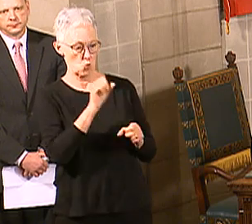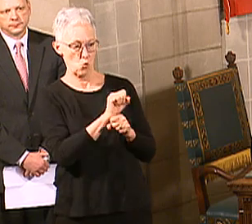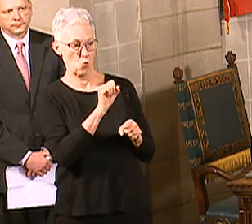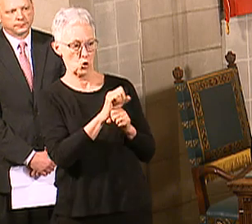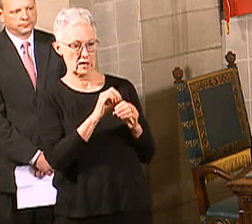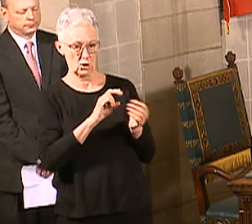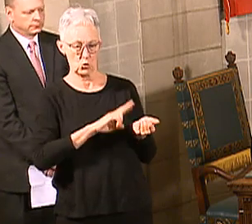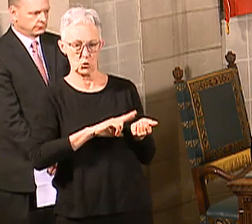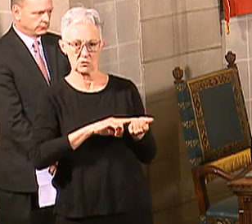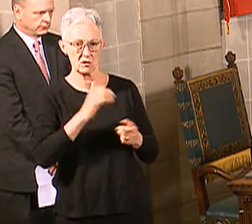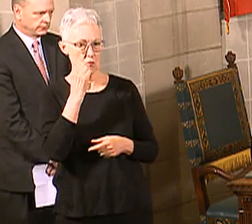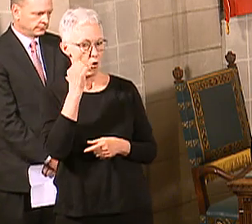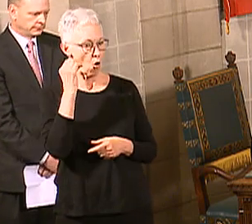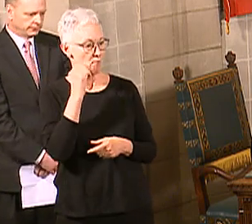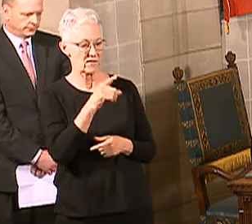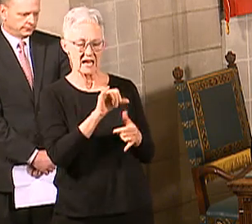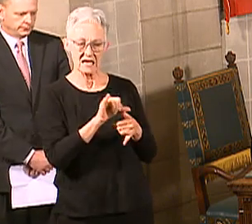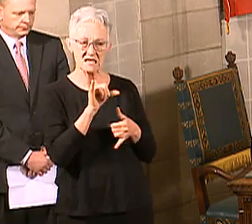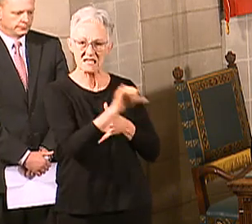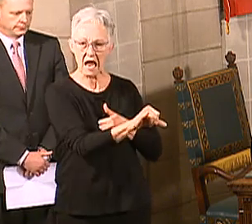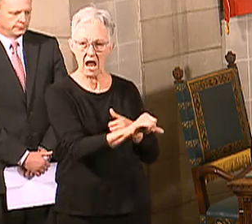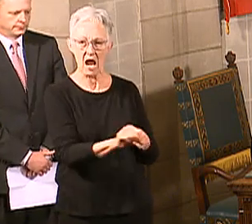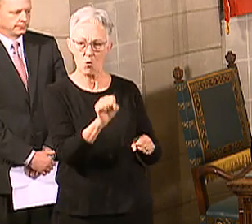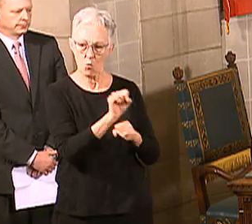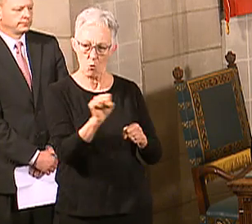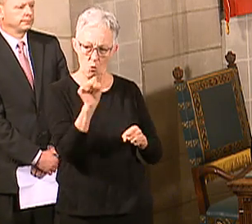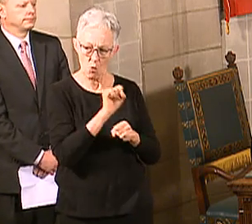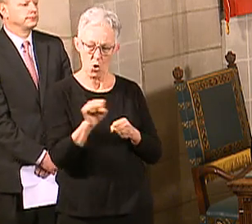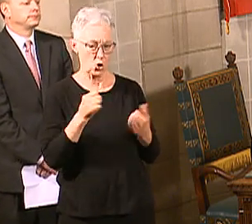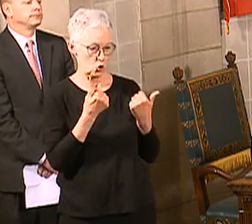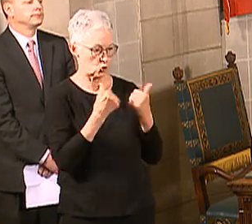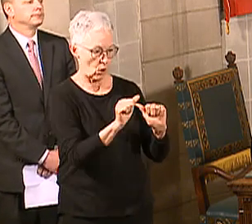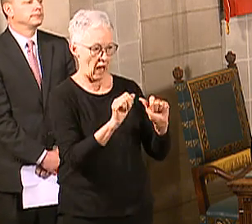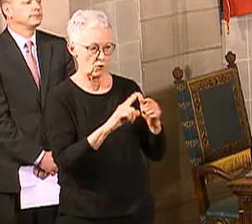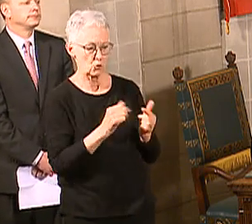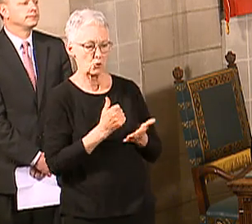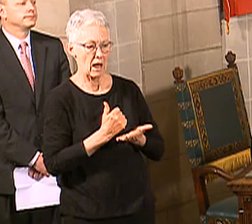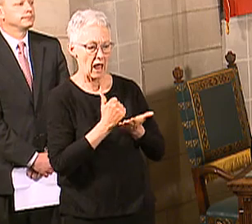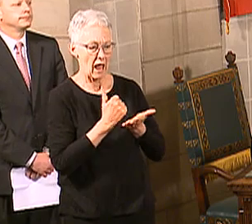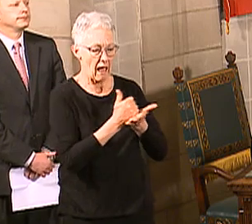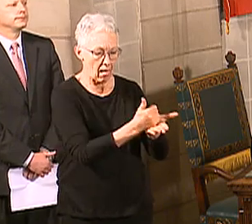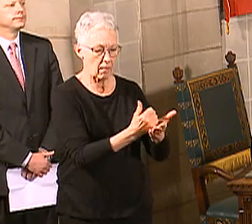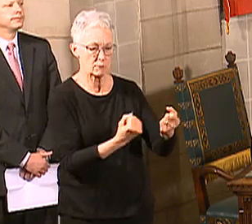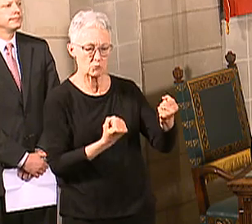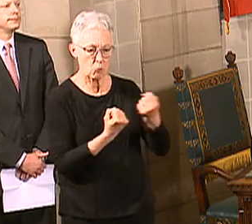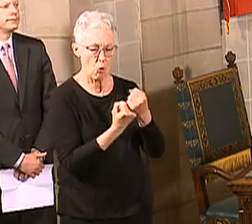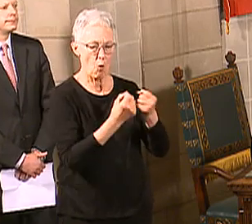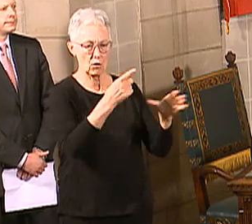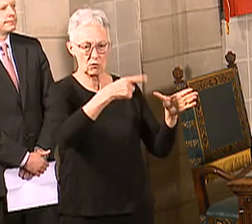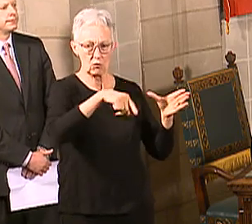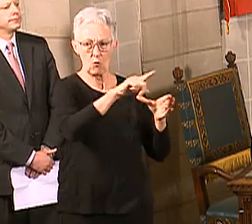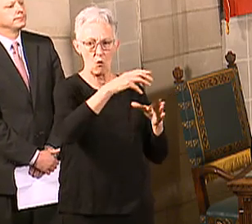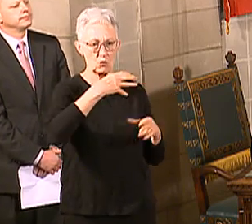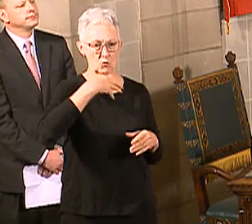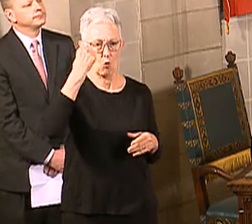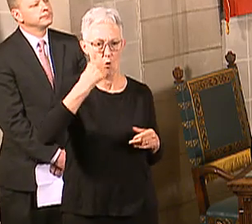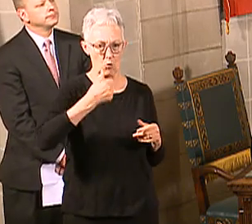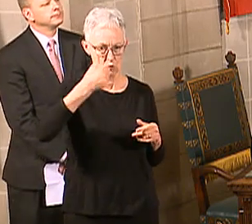staying there, being dedicated, doing the right thing, and that notion of hero follows through for me. I'm inspired by their dedication.